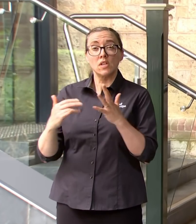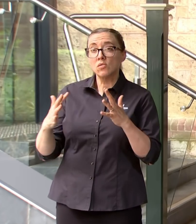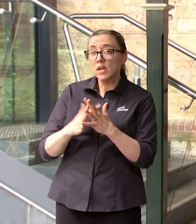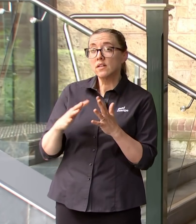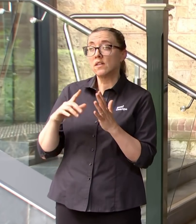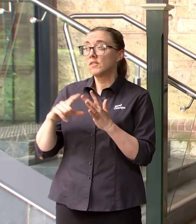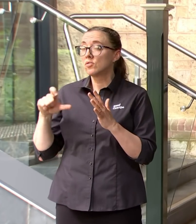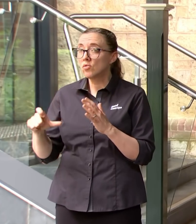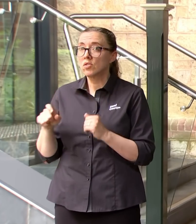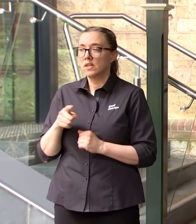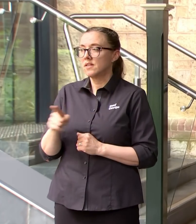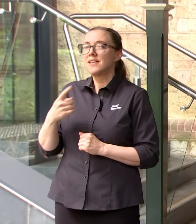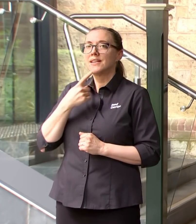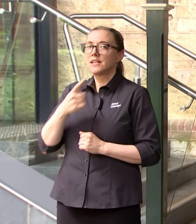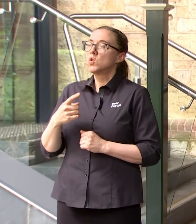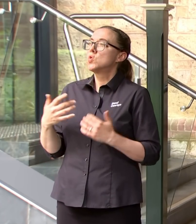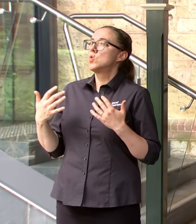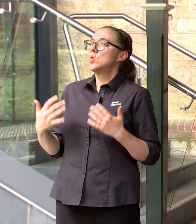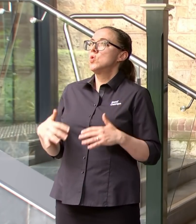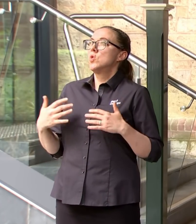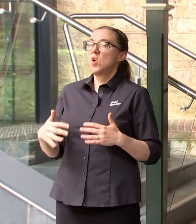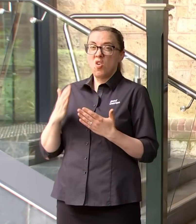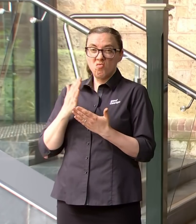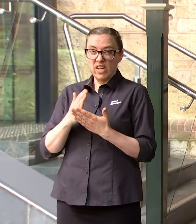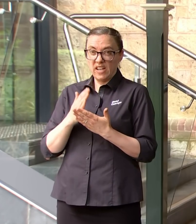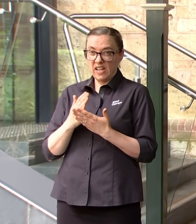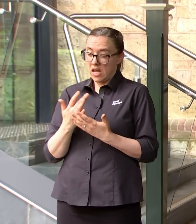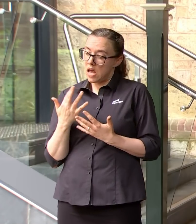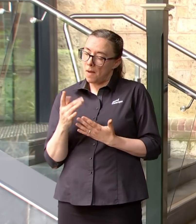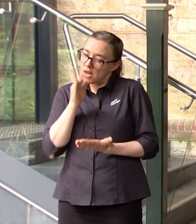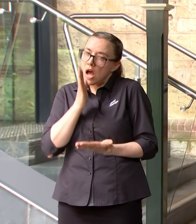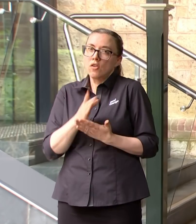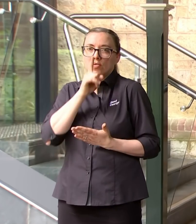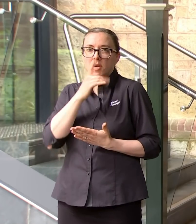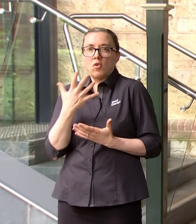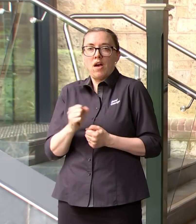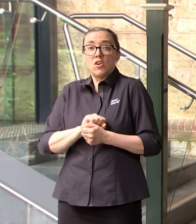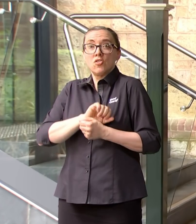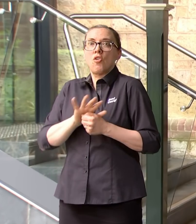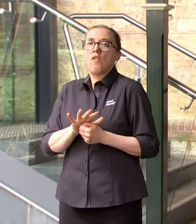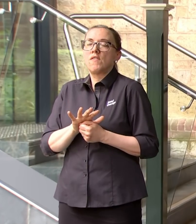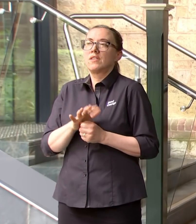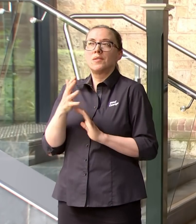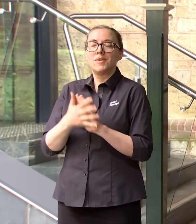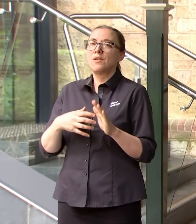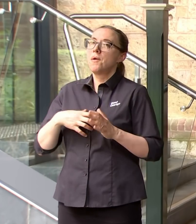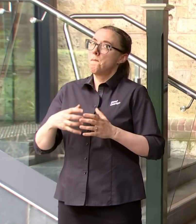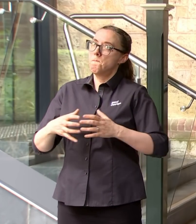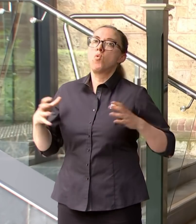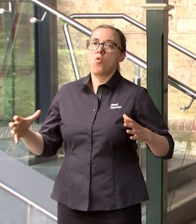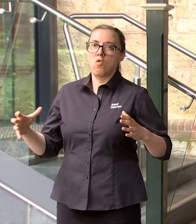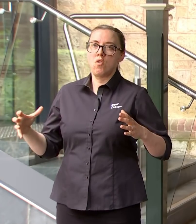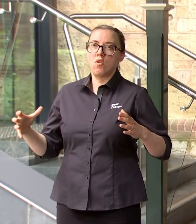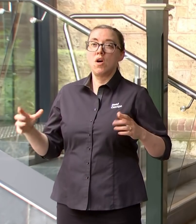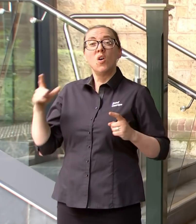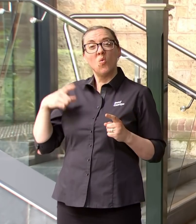most people are saying this is significantly under the actual positive rate over there because there are very long testing lines and very